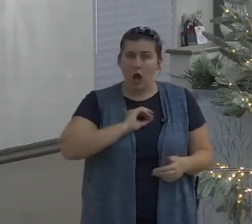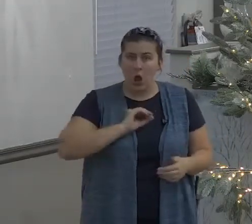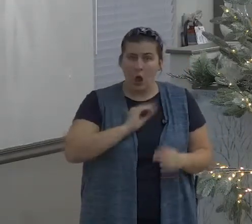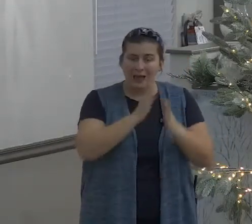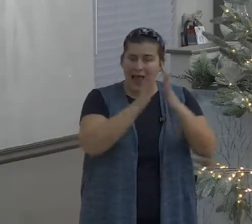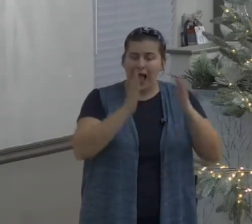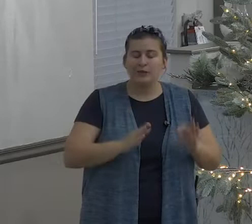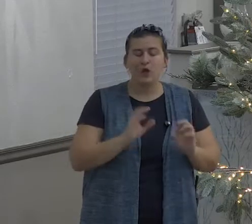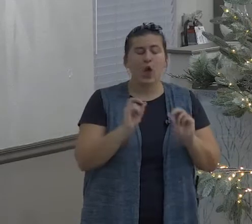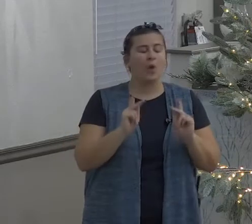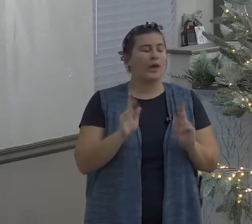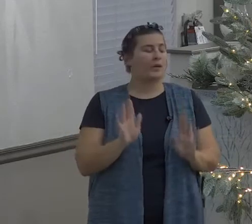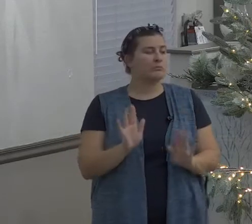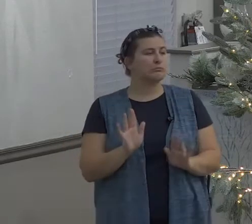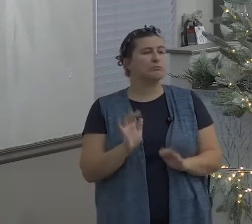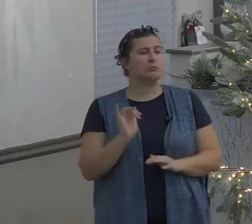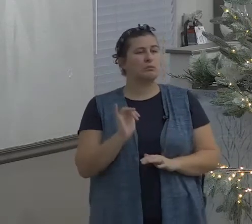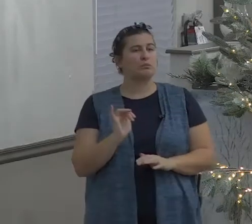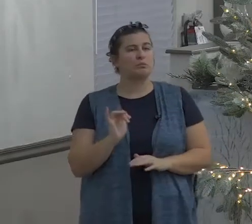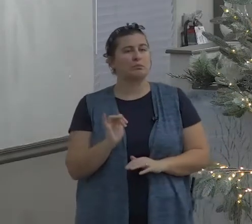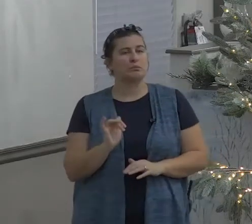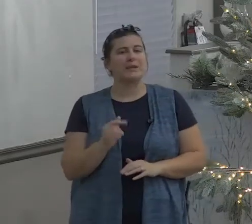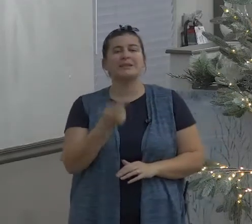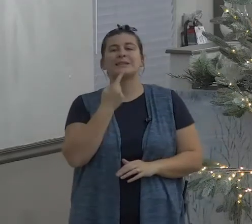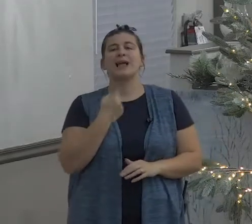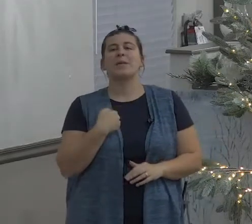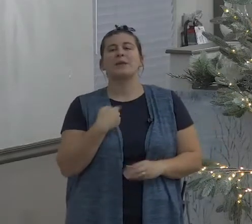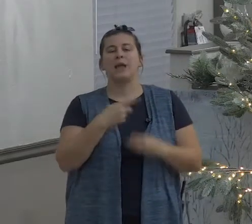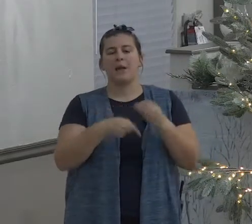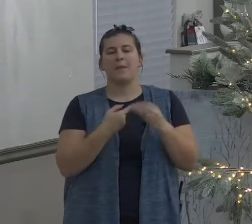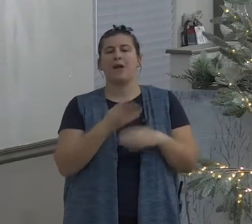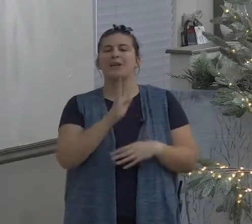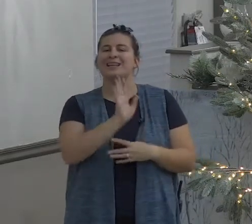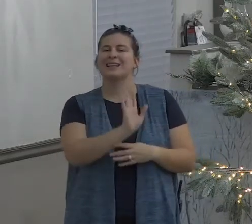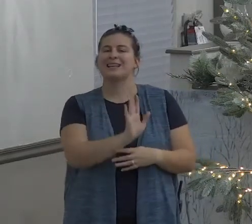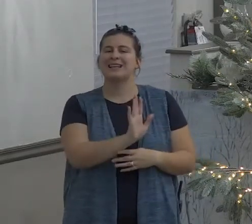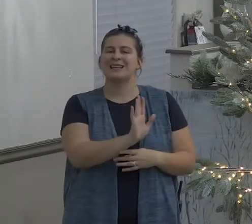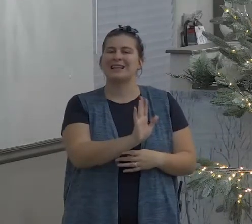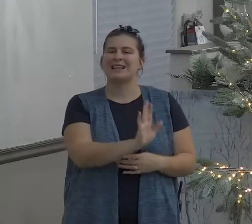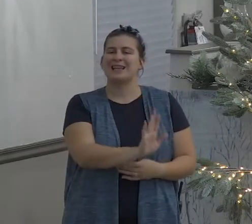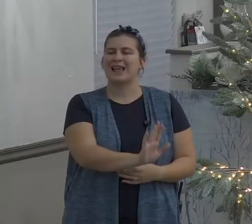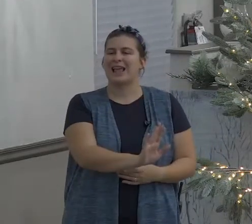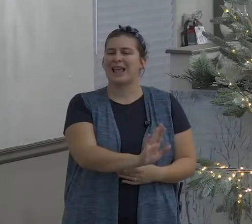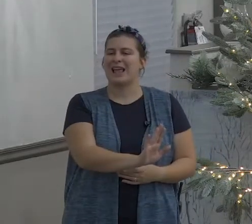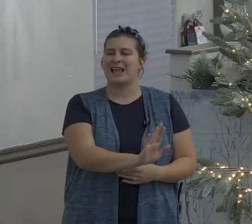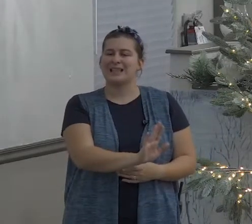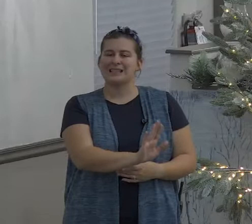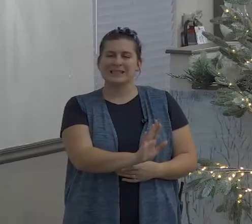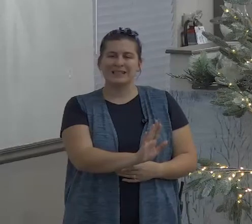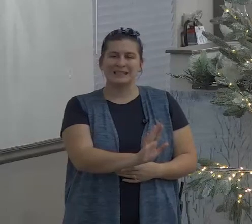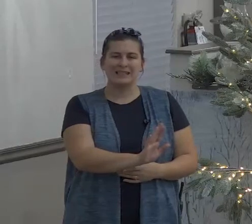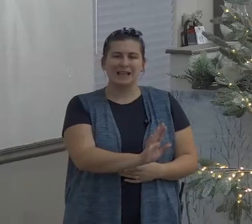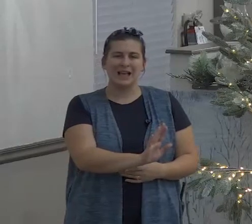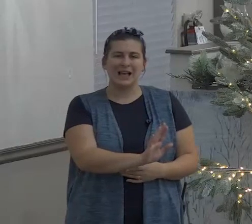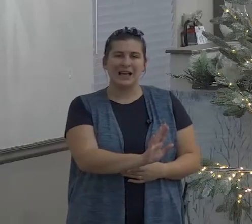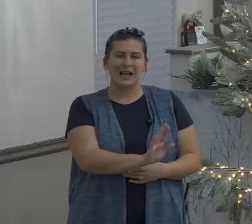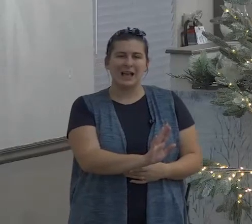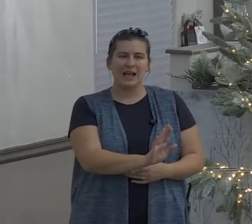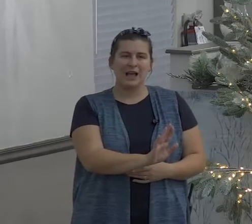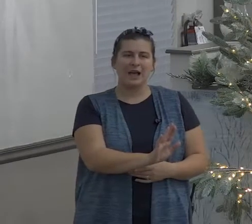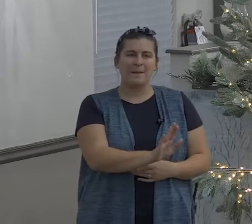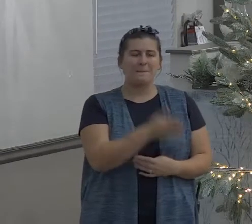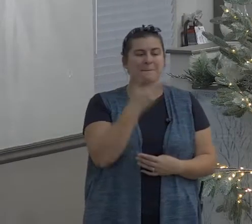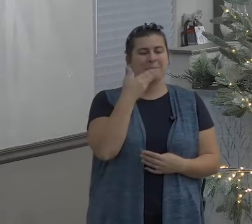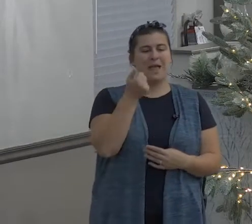I'm not talking about the one he left I'm talking about the one he had here oh excuse me he didn't own a house